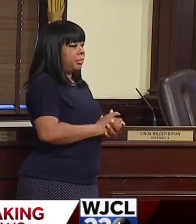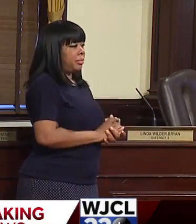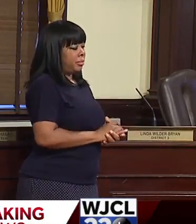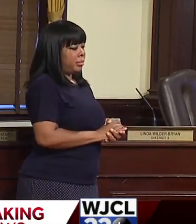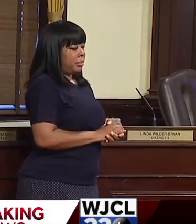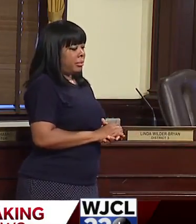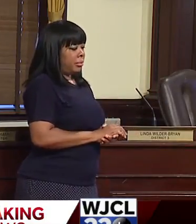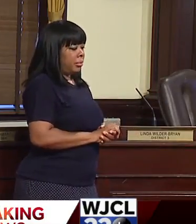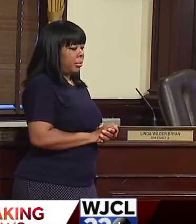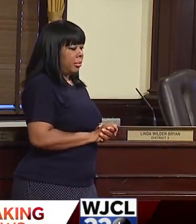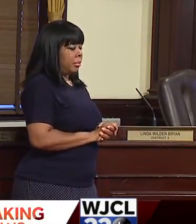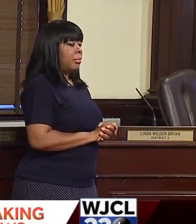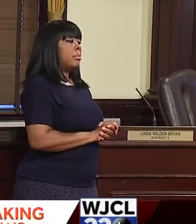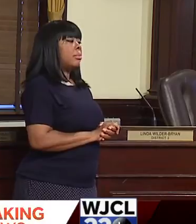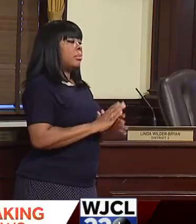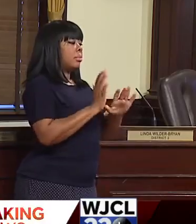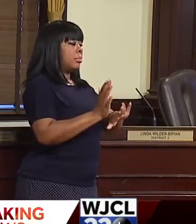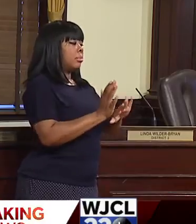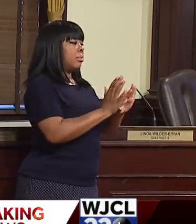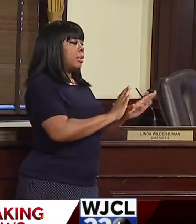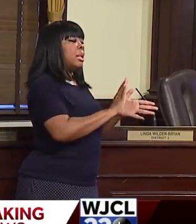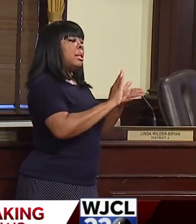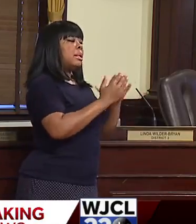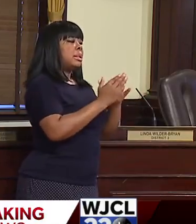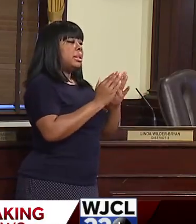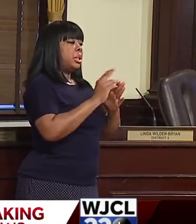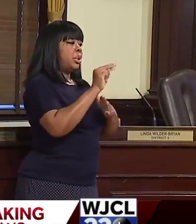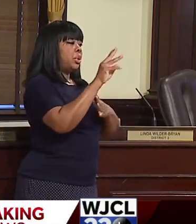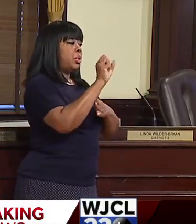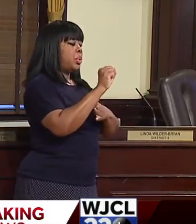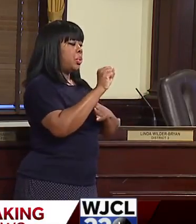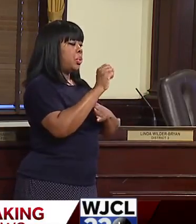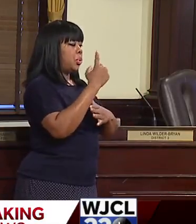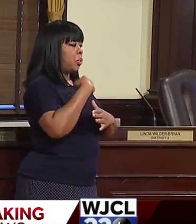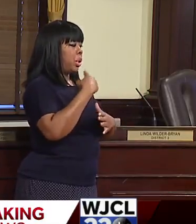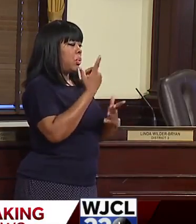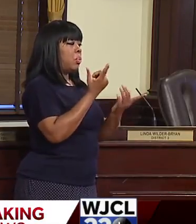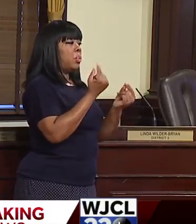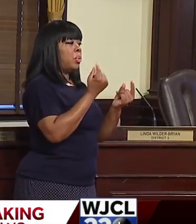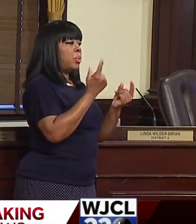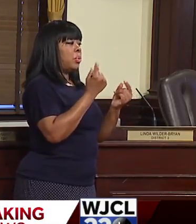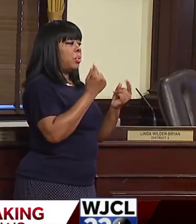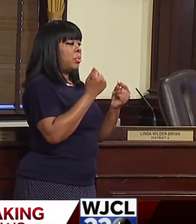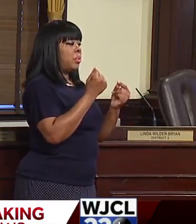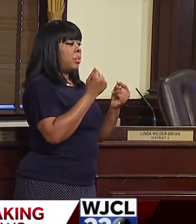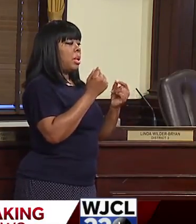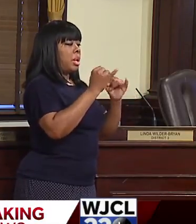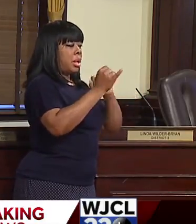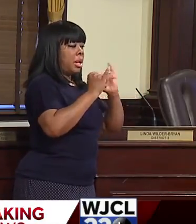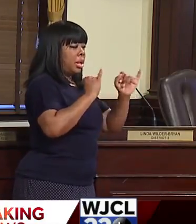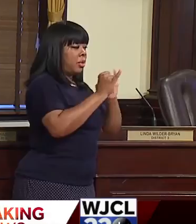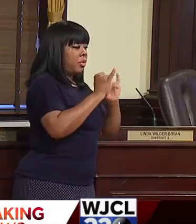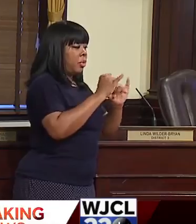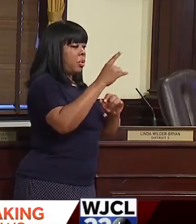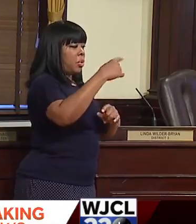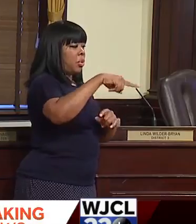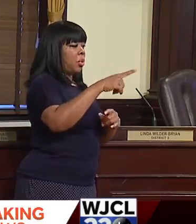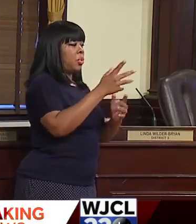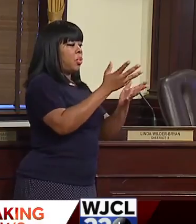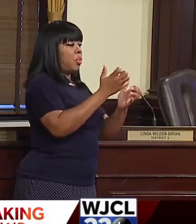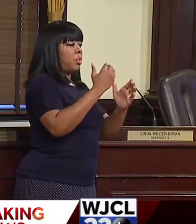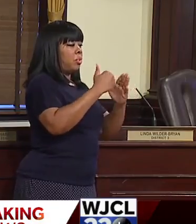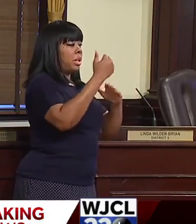In city news, we will begin the first round of interviews of candidates aspiring to be